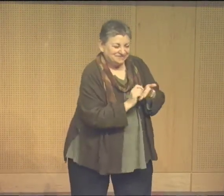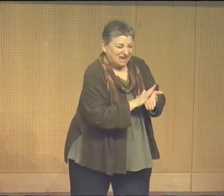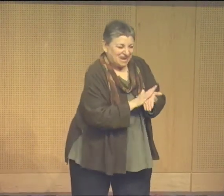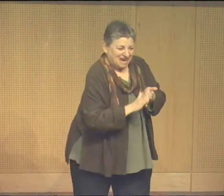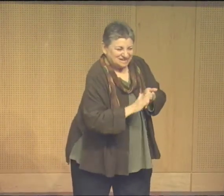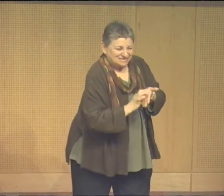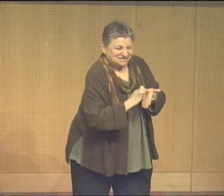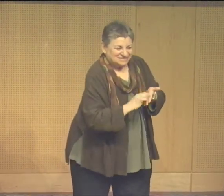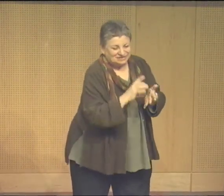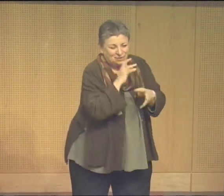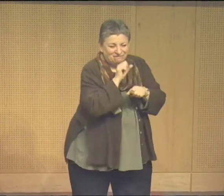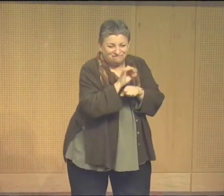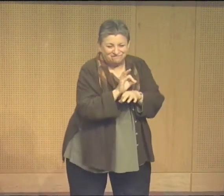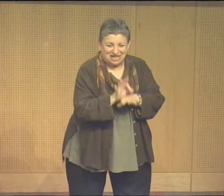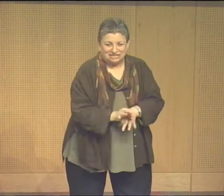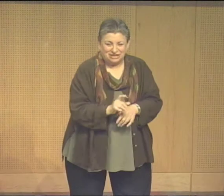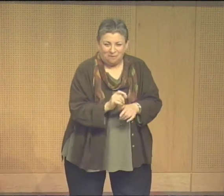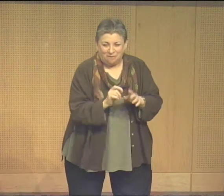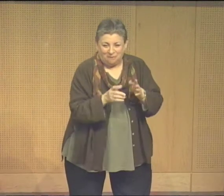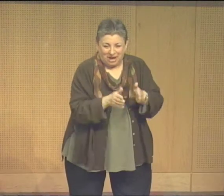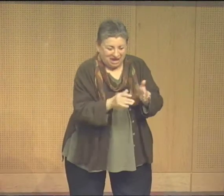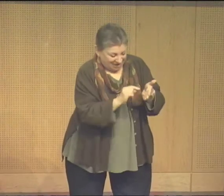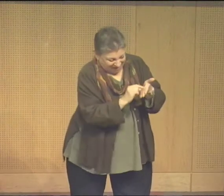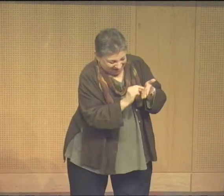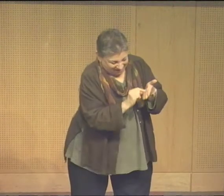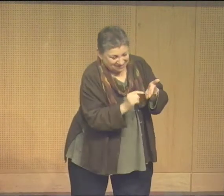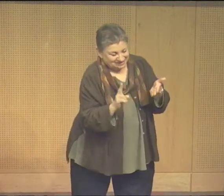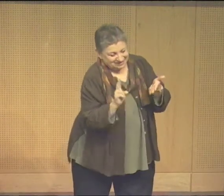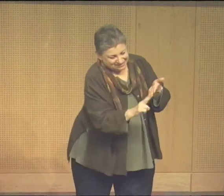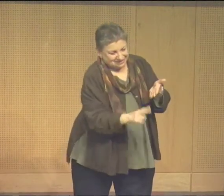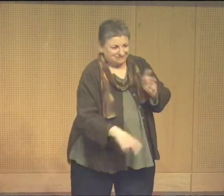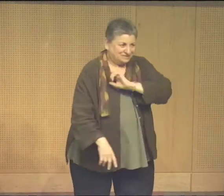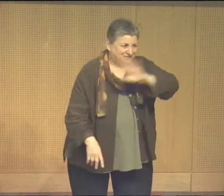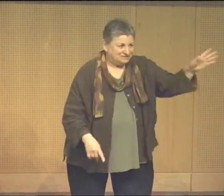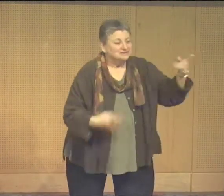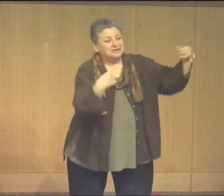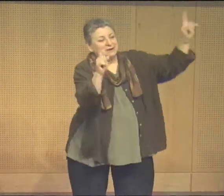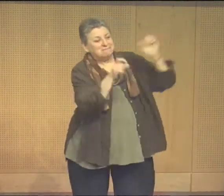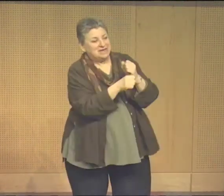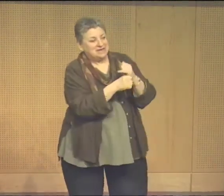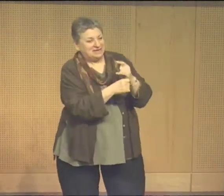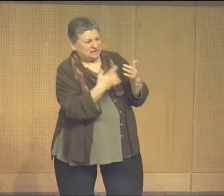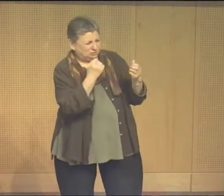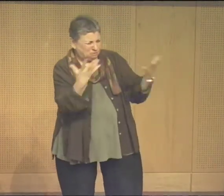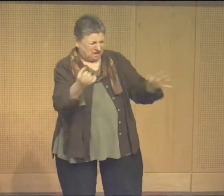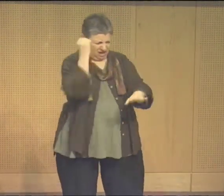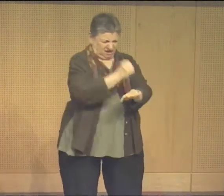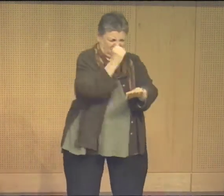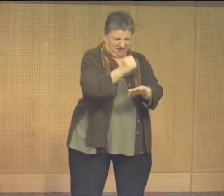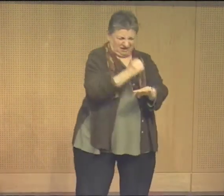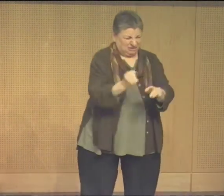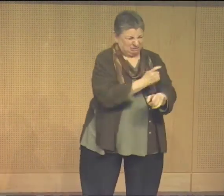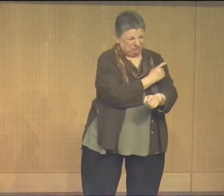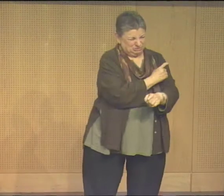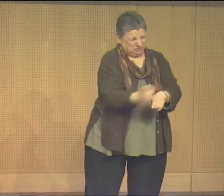write it clearer. And so then I finally resorted to putting an old-fashioned label on it and they could. Because